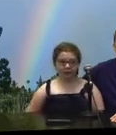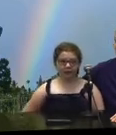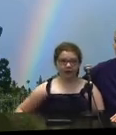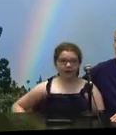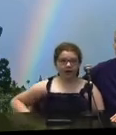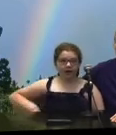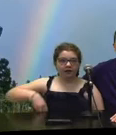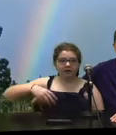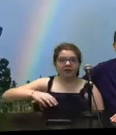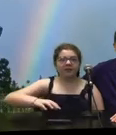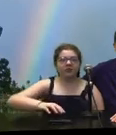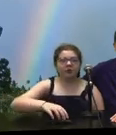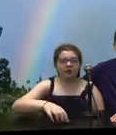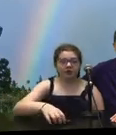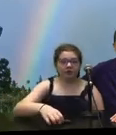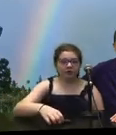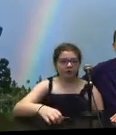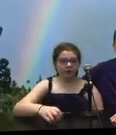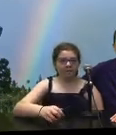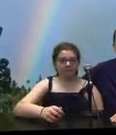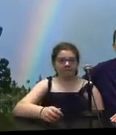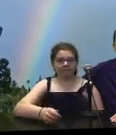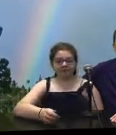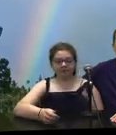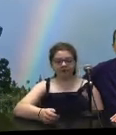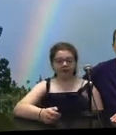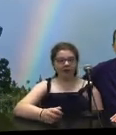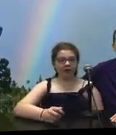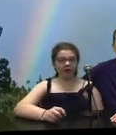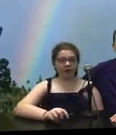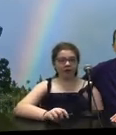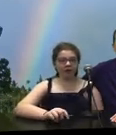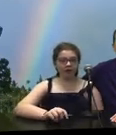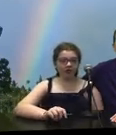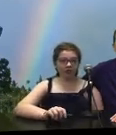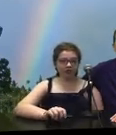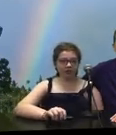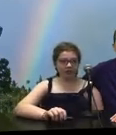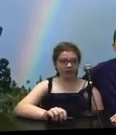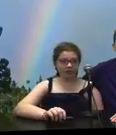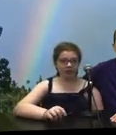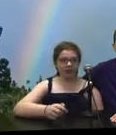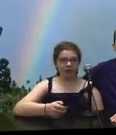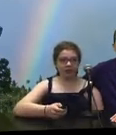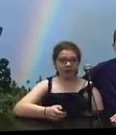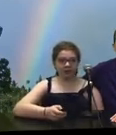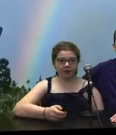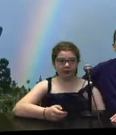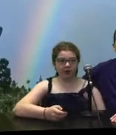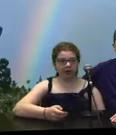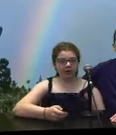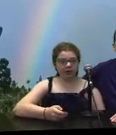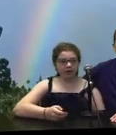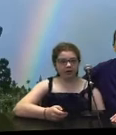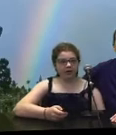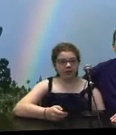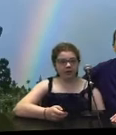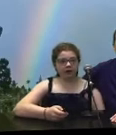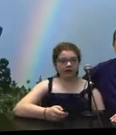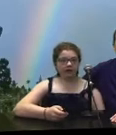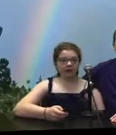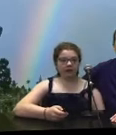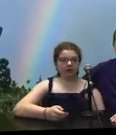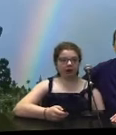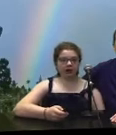it was built the statue is covered in 300 sheets of coin thin paper seven